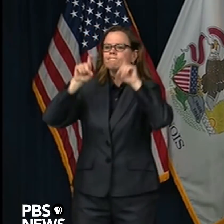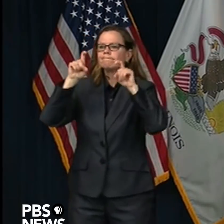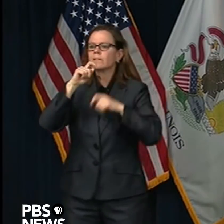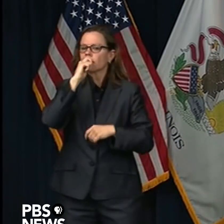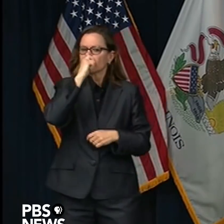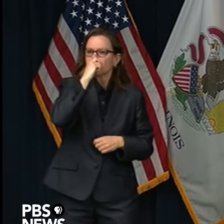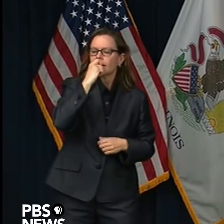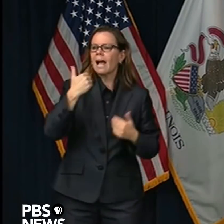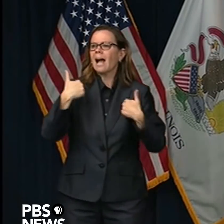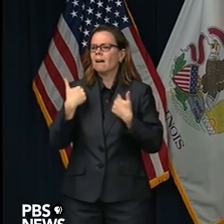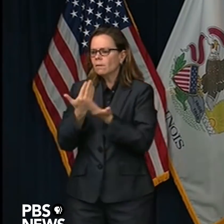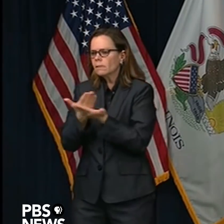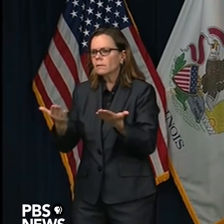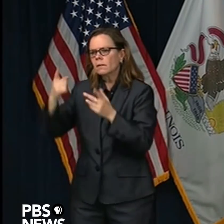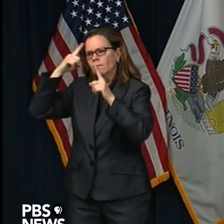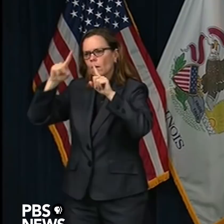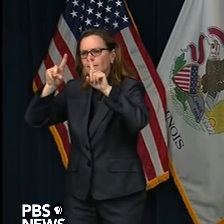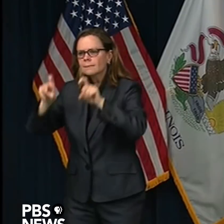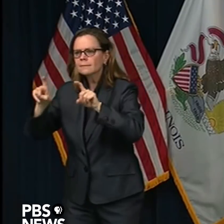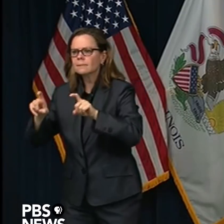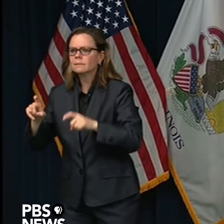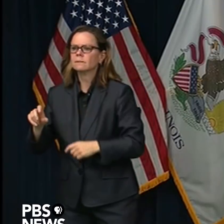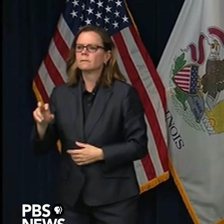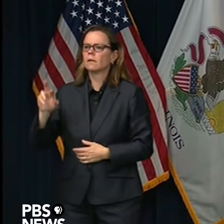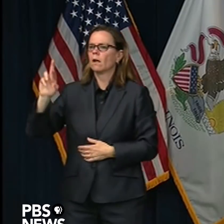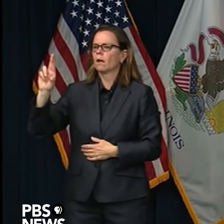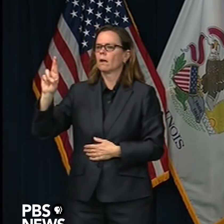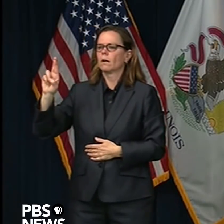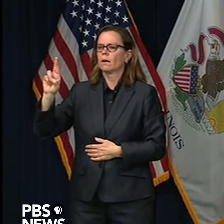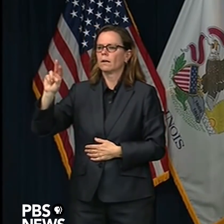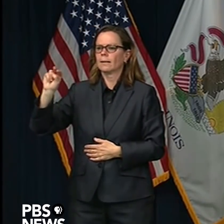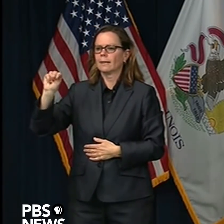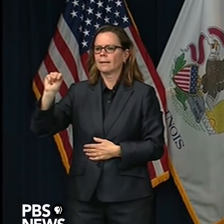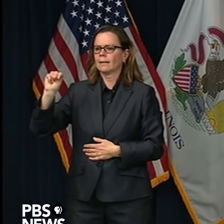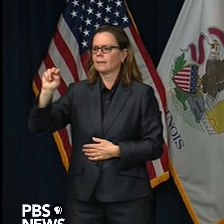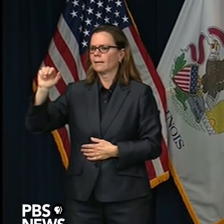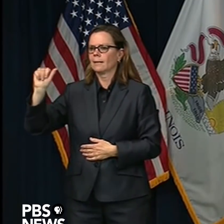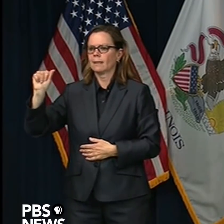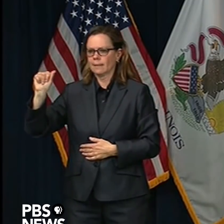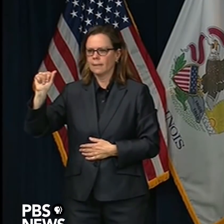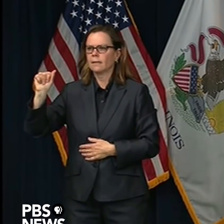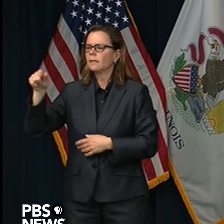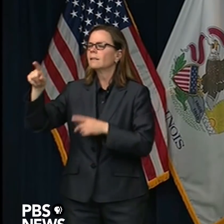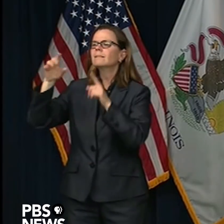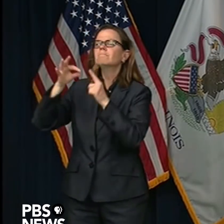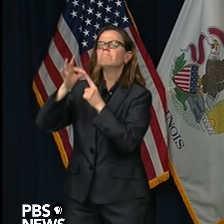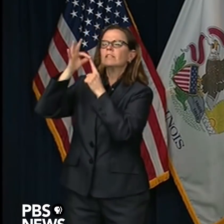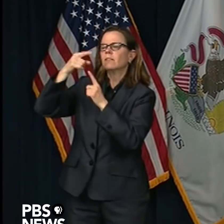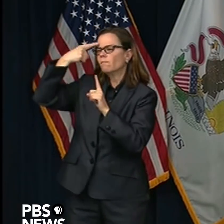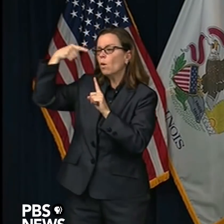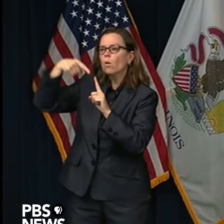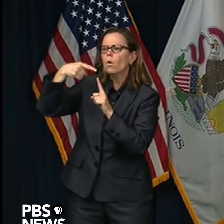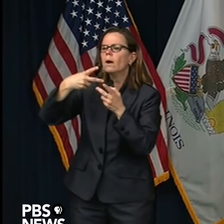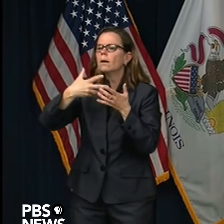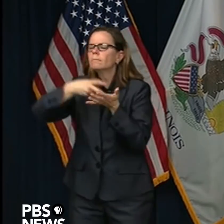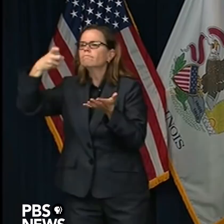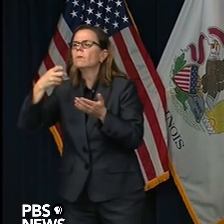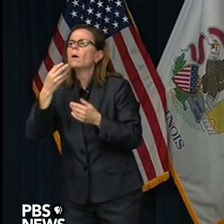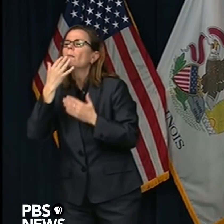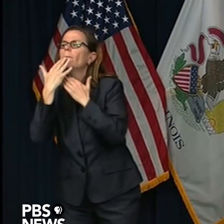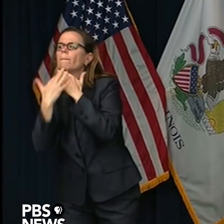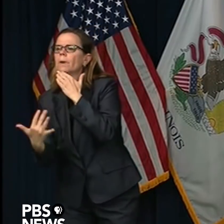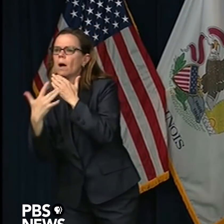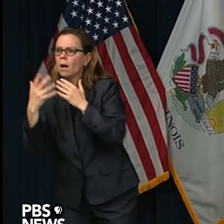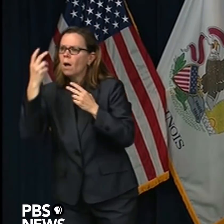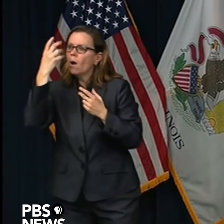RNA extractors so that the reagent that's necessary so that we can do more of that here so that we can get faster results in those drive-through